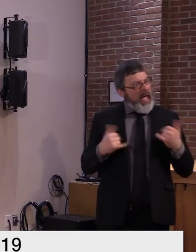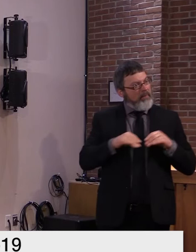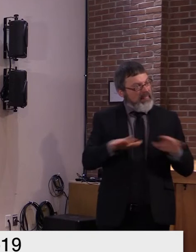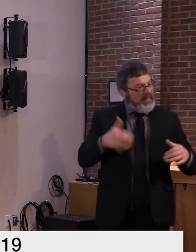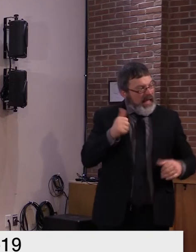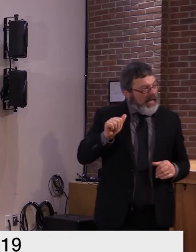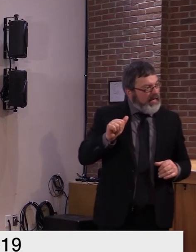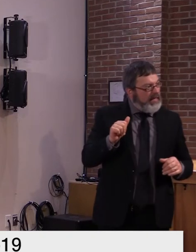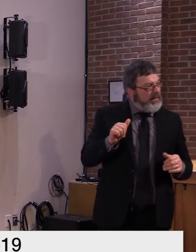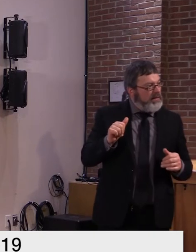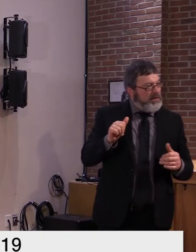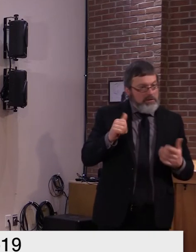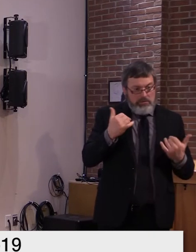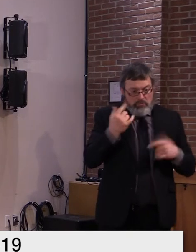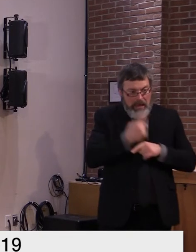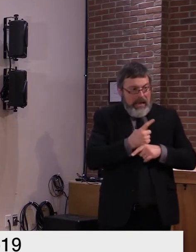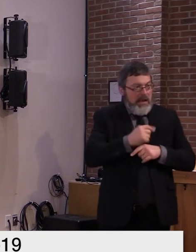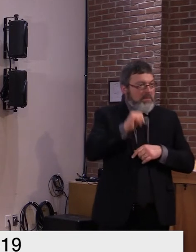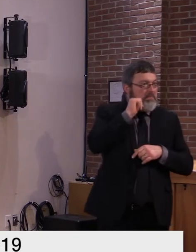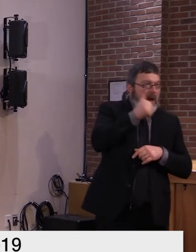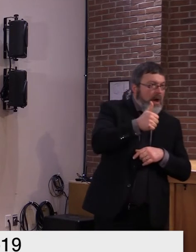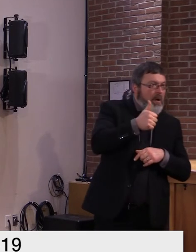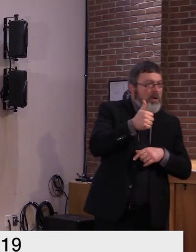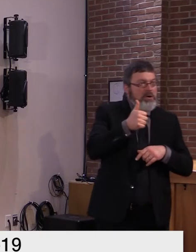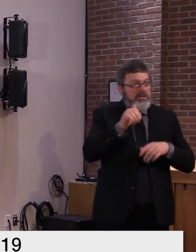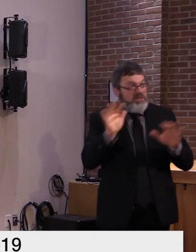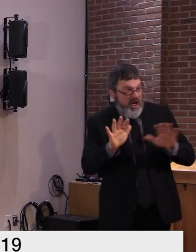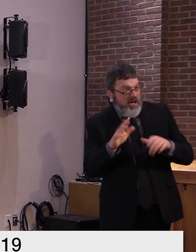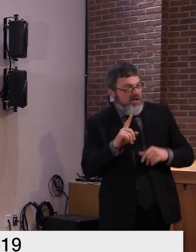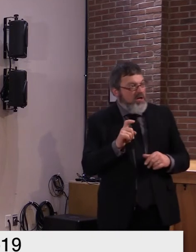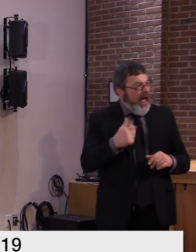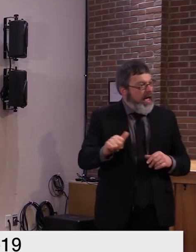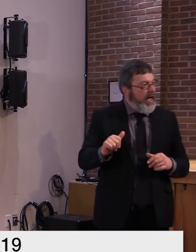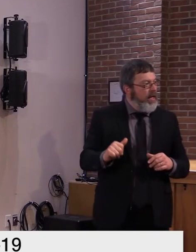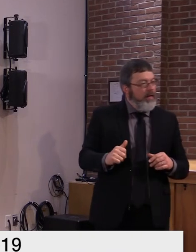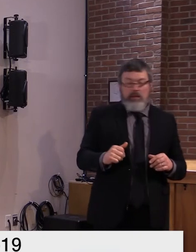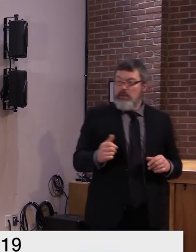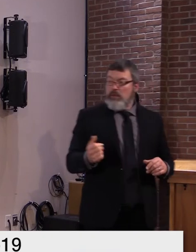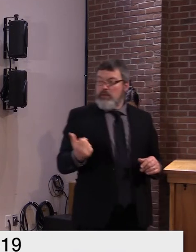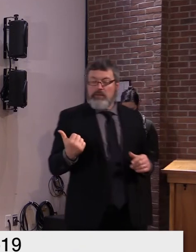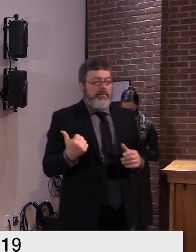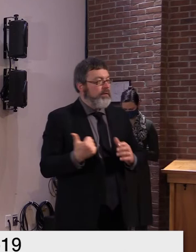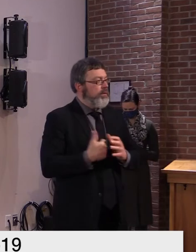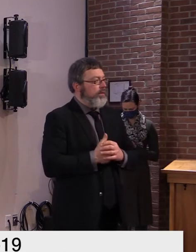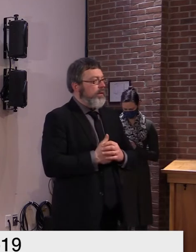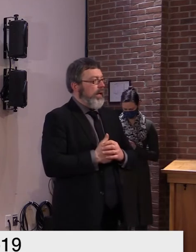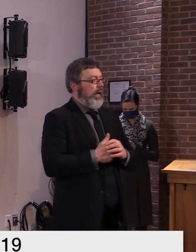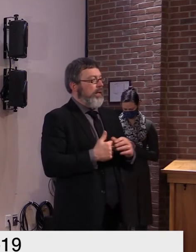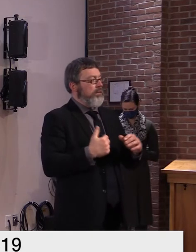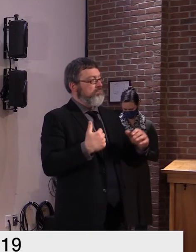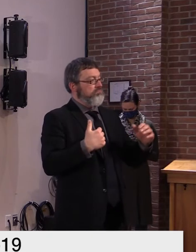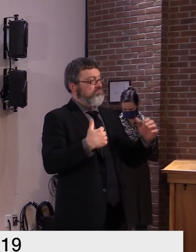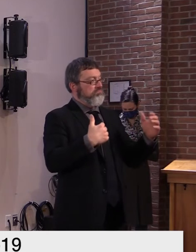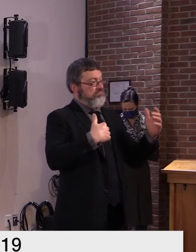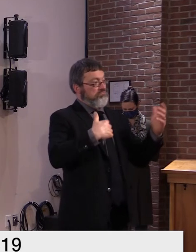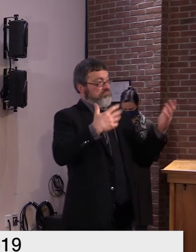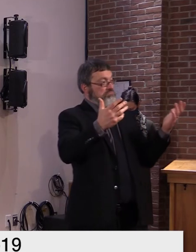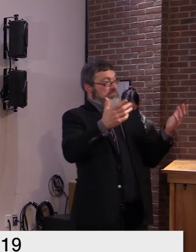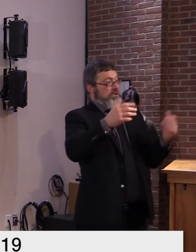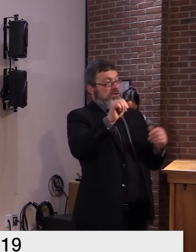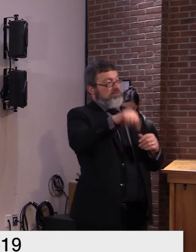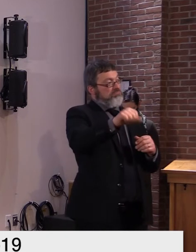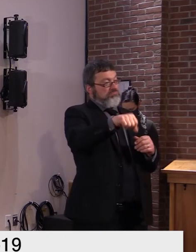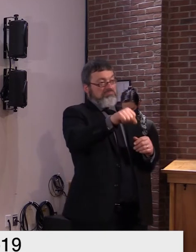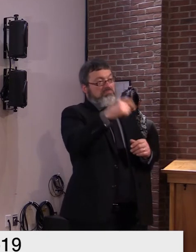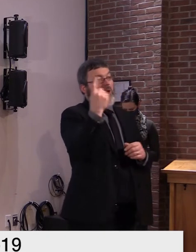few days yeah i i think there's always some need and you know those needs have been handled so far through